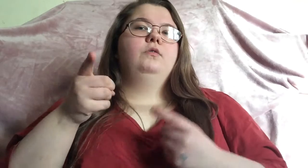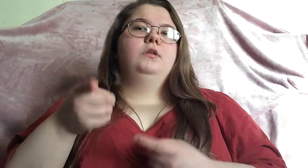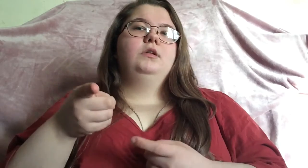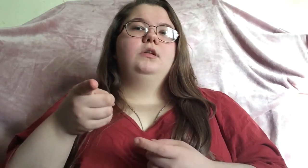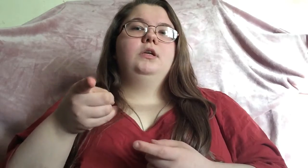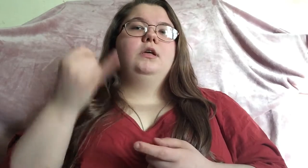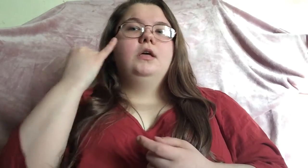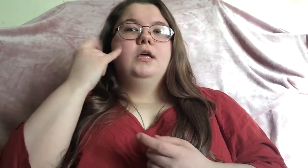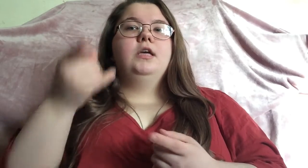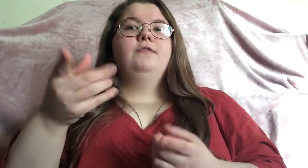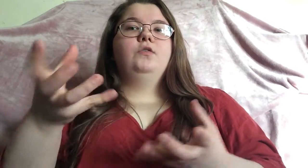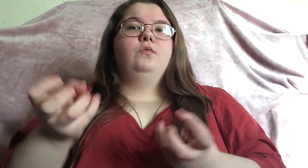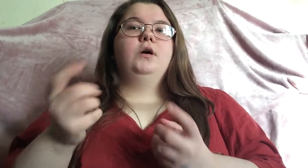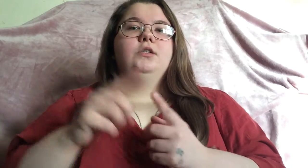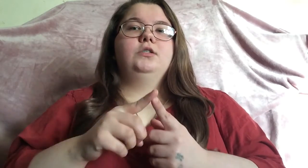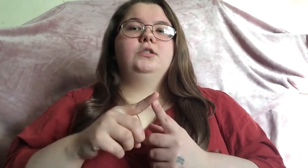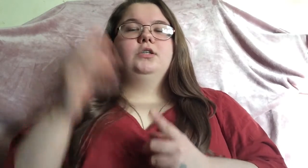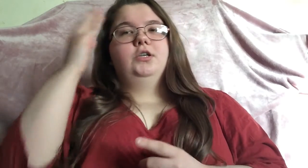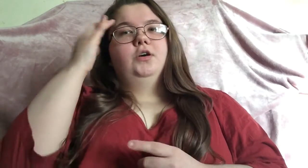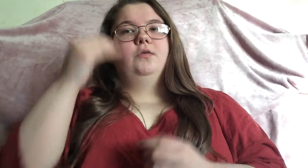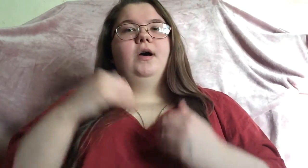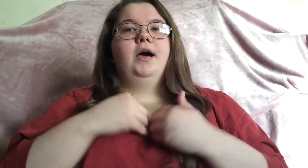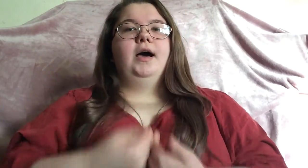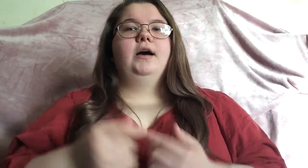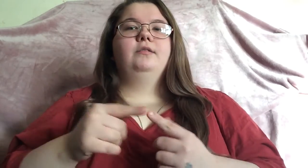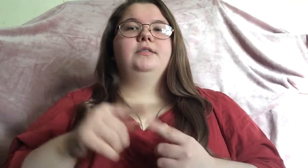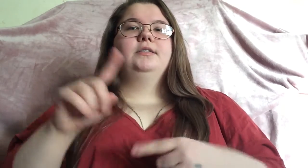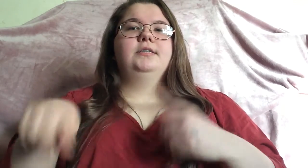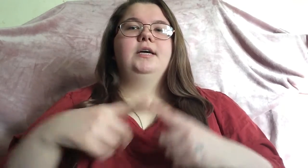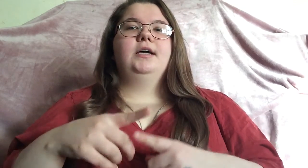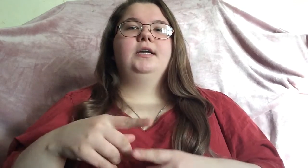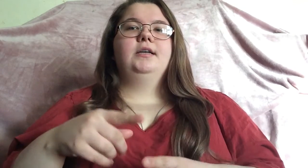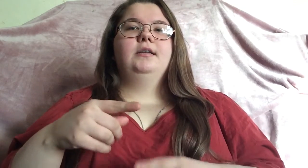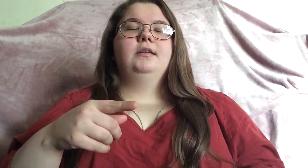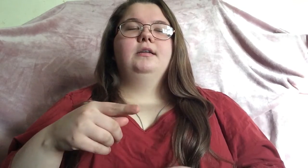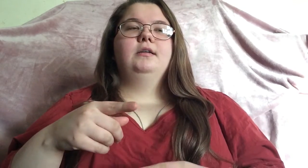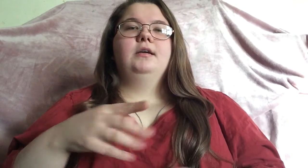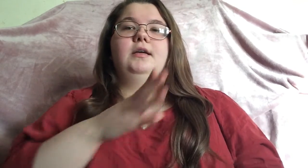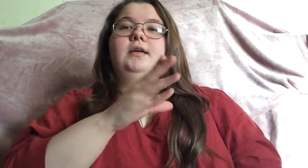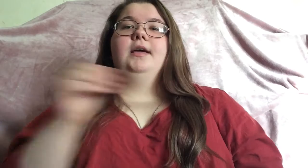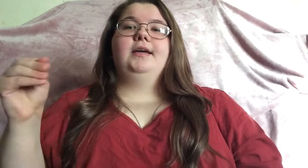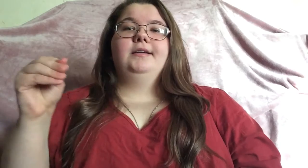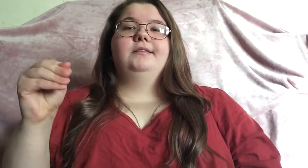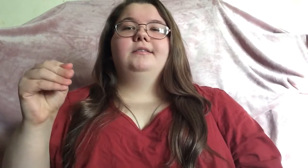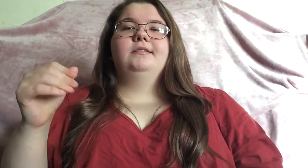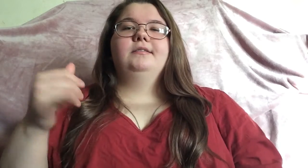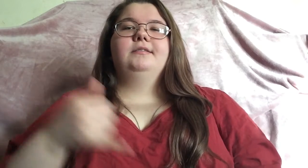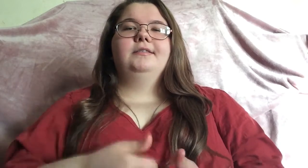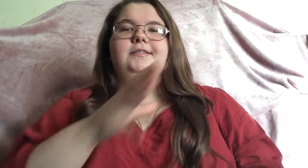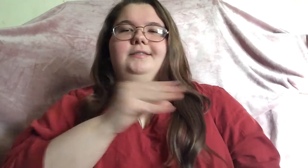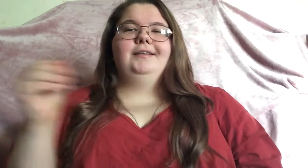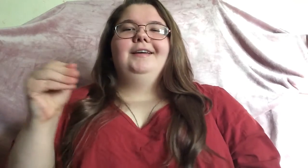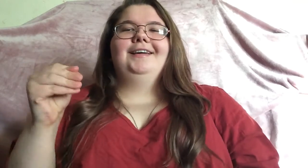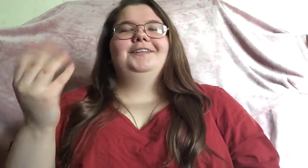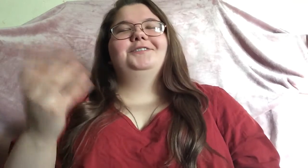if you want to know how to sign and it's it